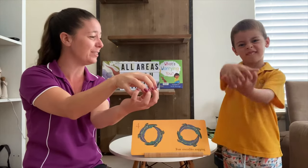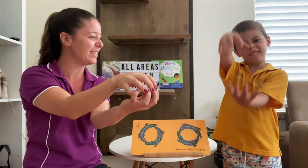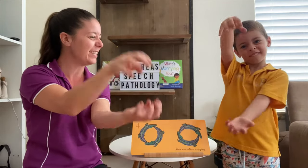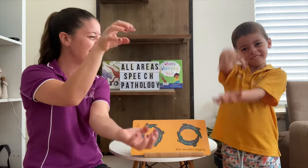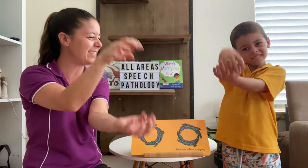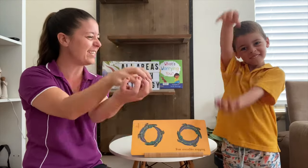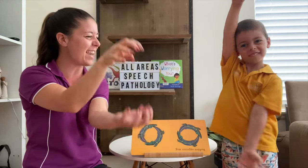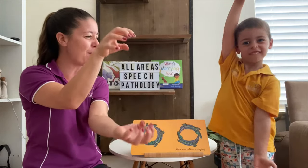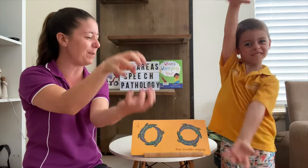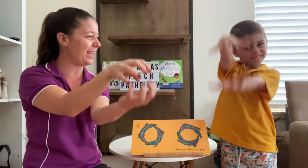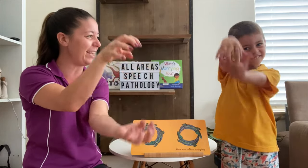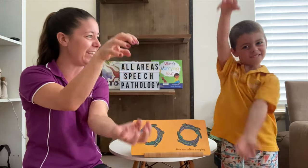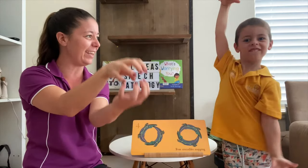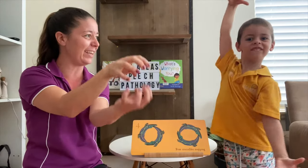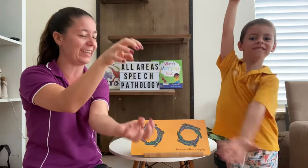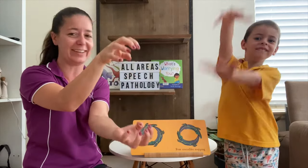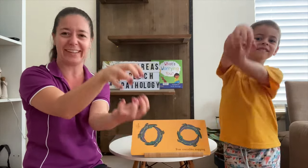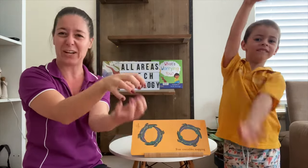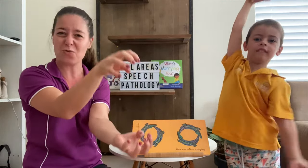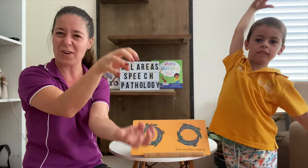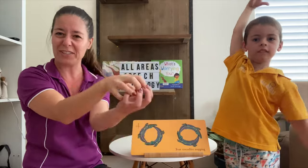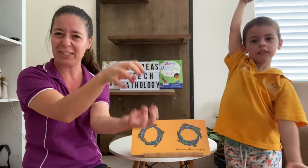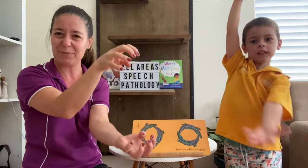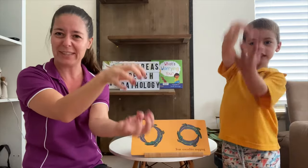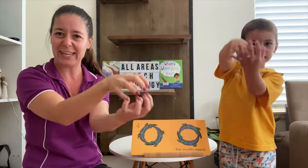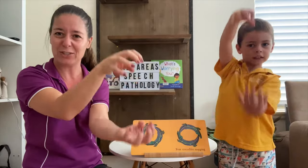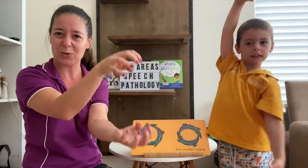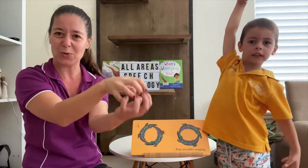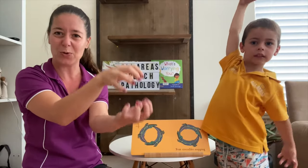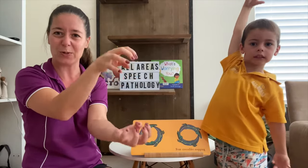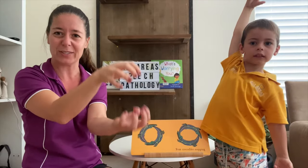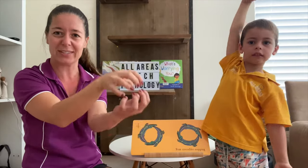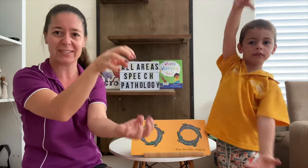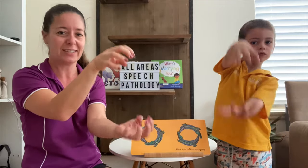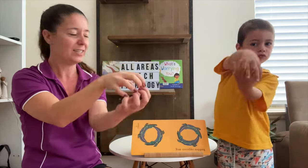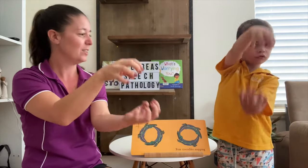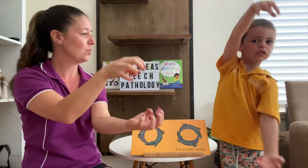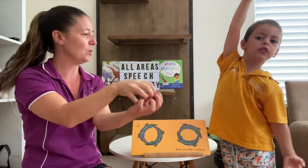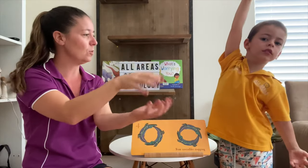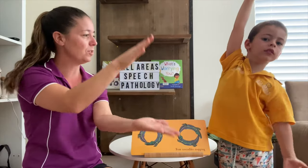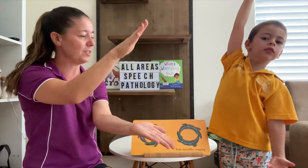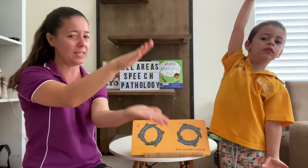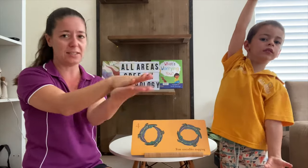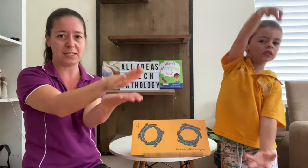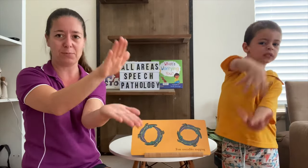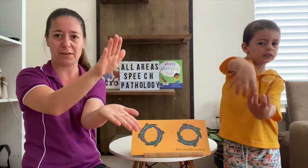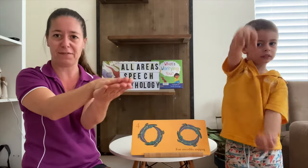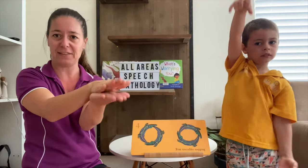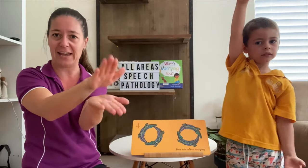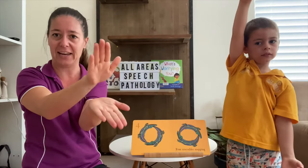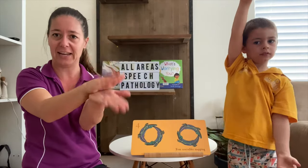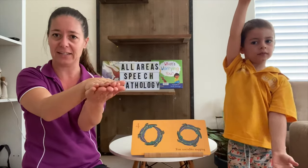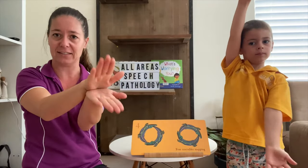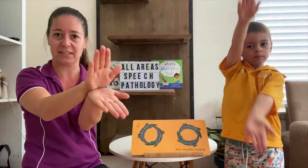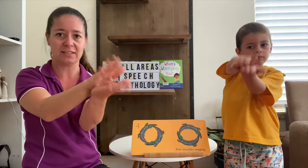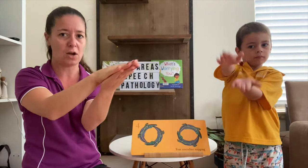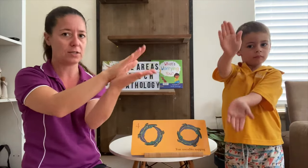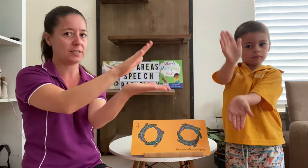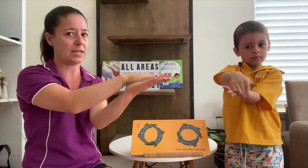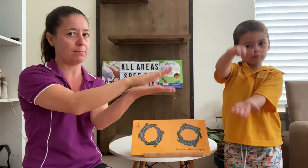snapping. They're crunching with their jaws. So you'll also see this done with a flat hand. Snap,